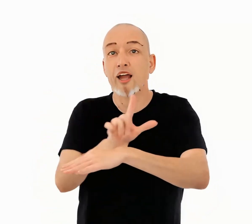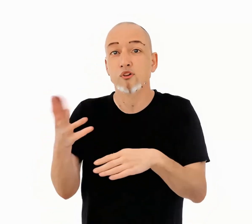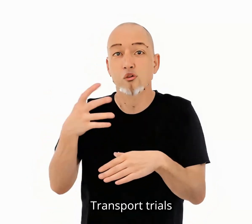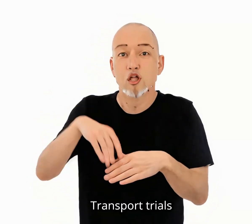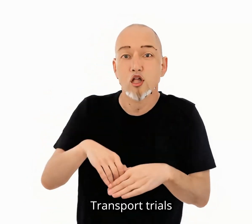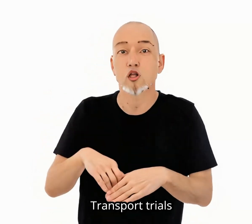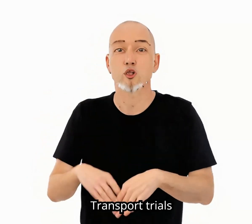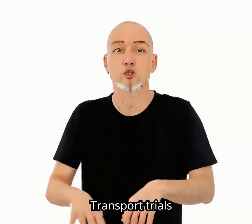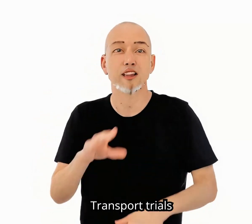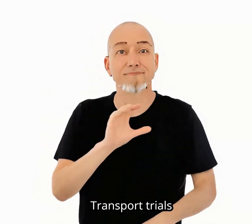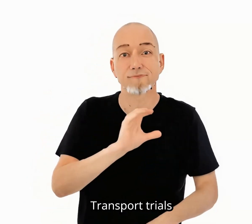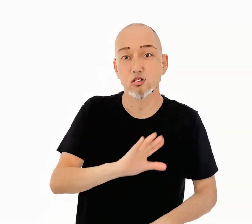Transport Trials